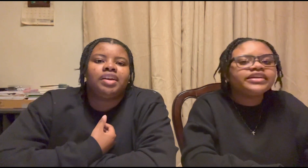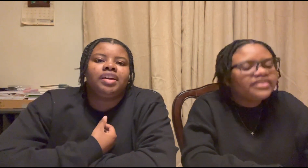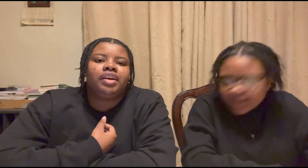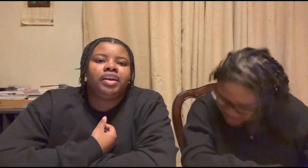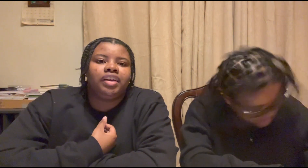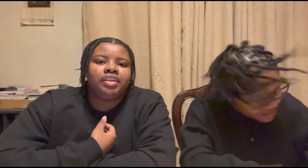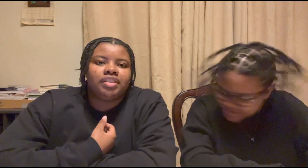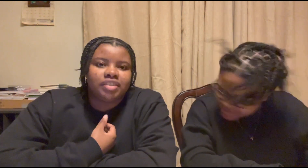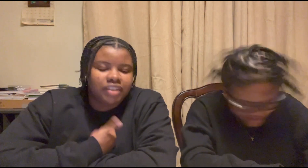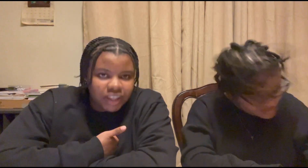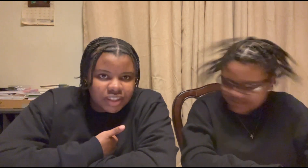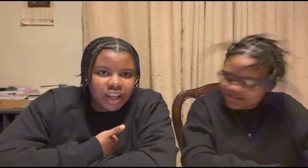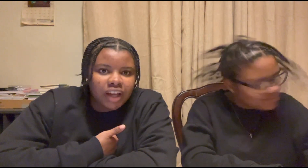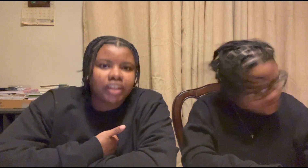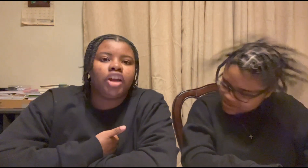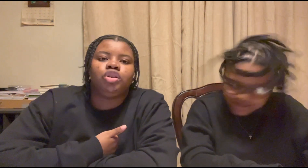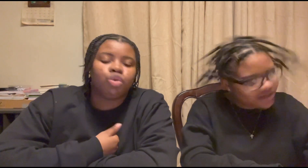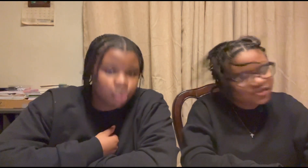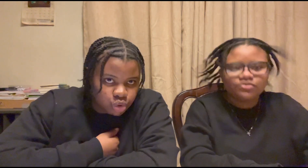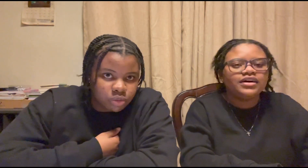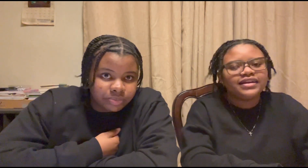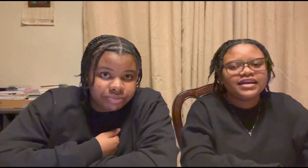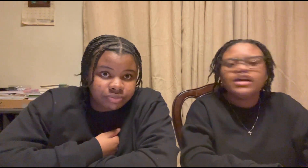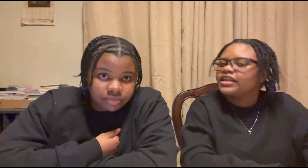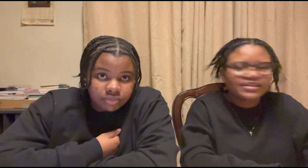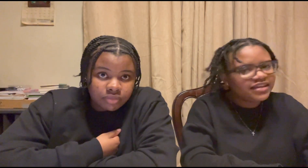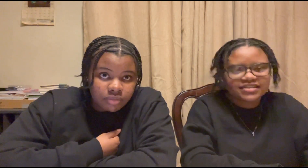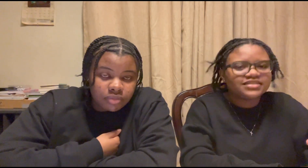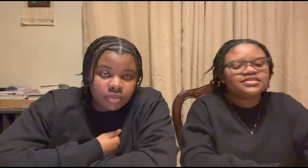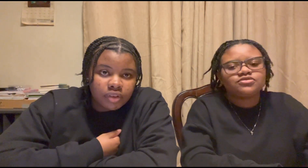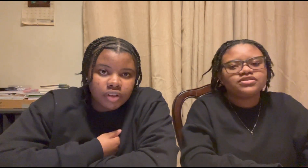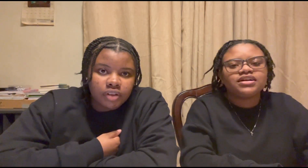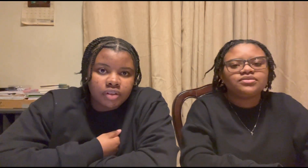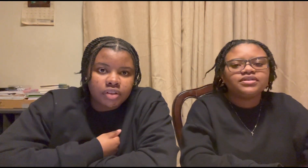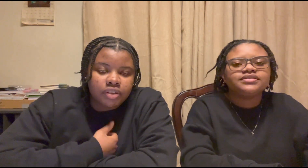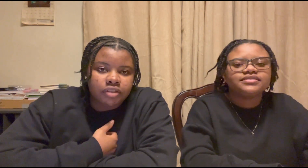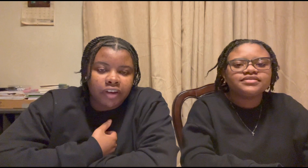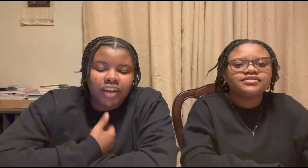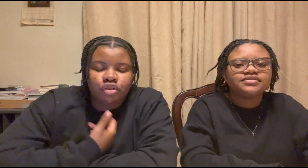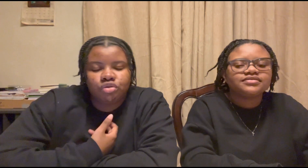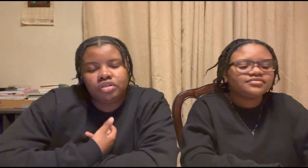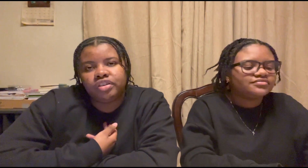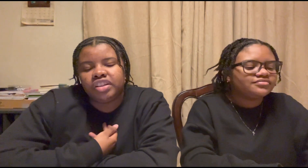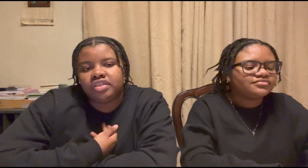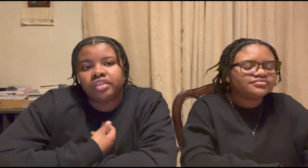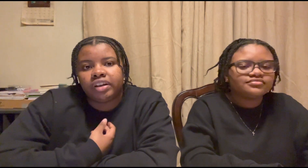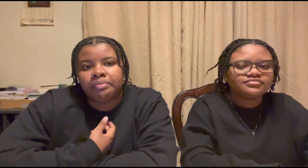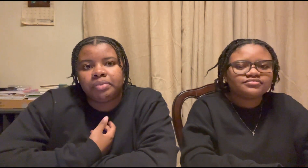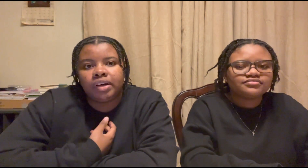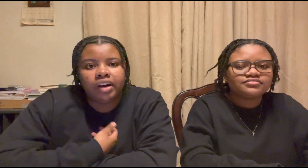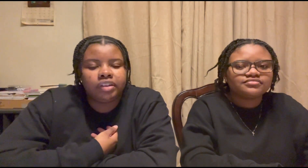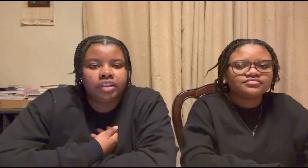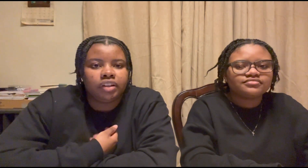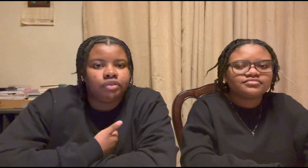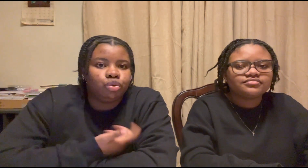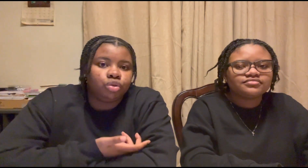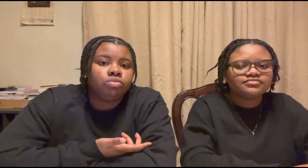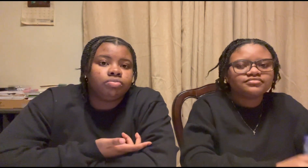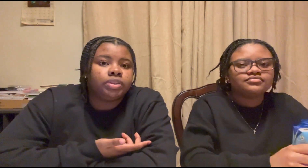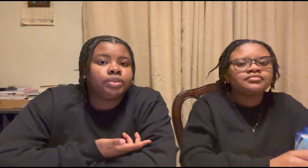can't you can't say more than one you cannot say more than one if i had to choose though instagram but i really love youtube too